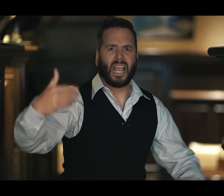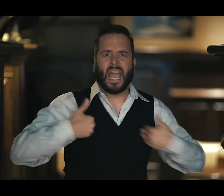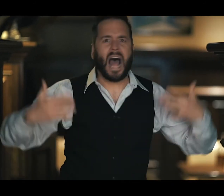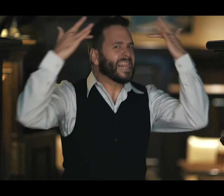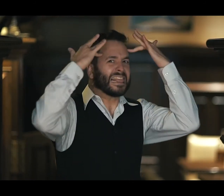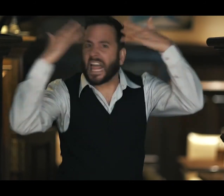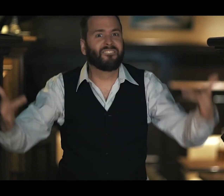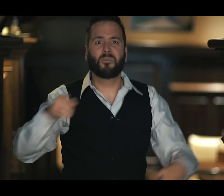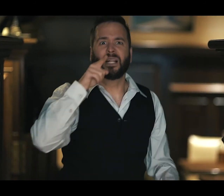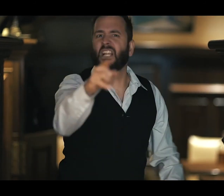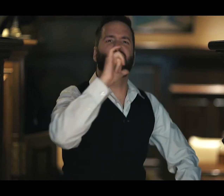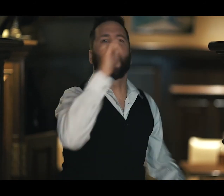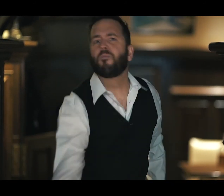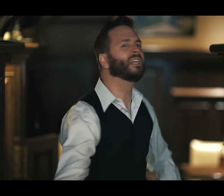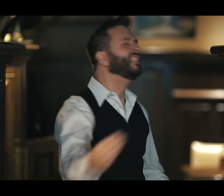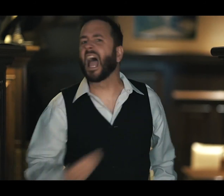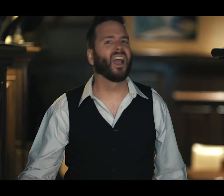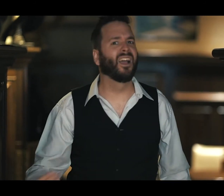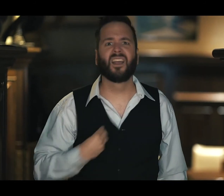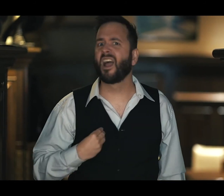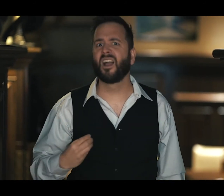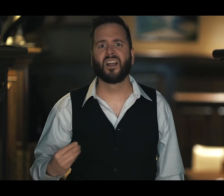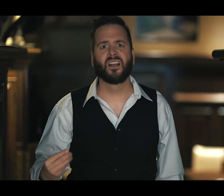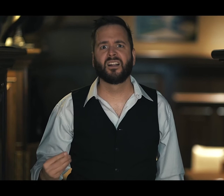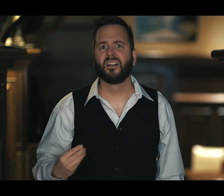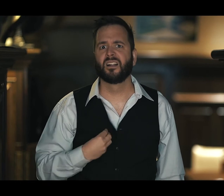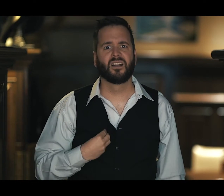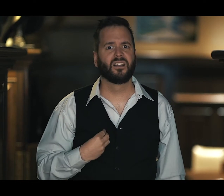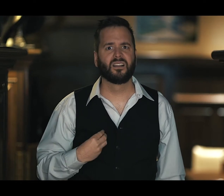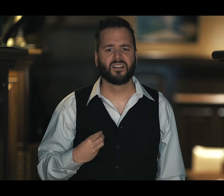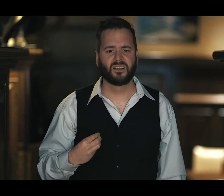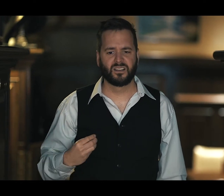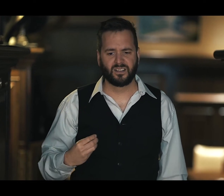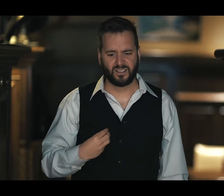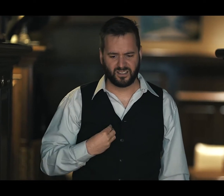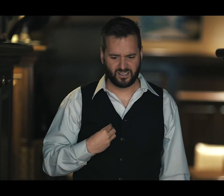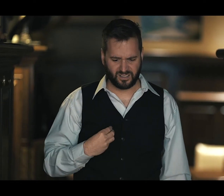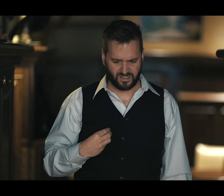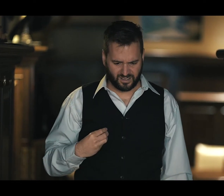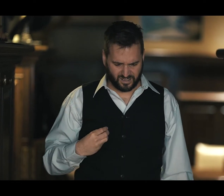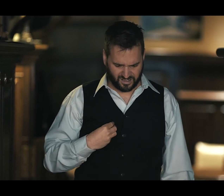go I don't know, she wouldn't say I